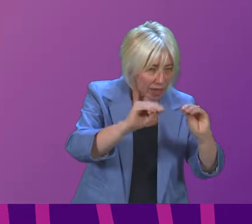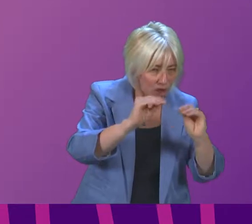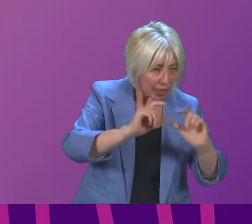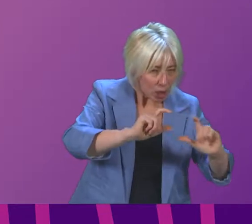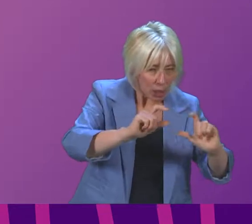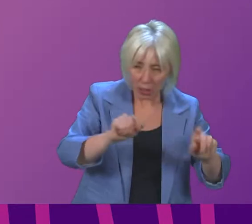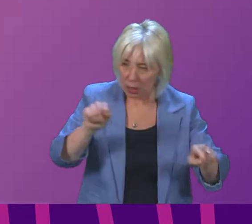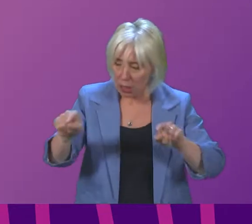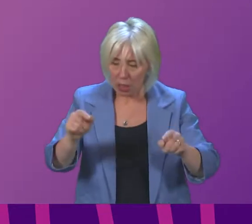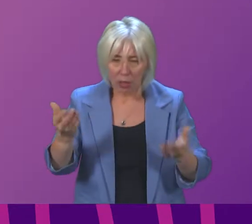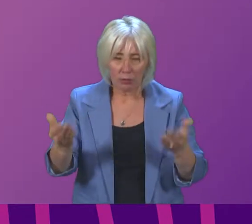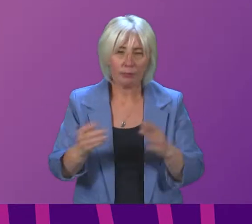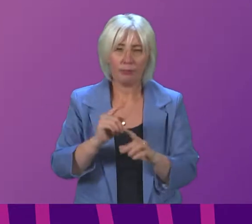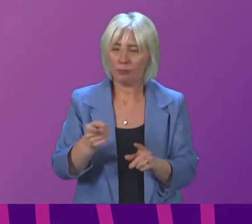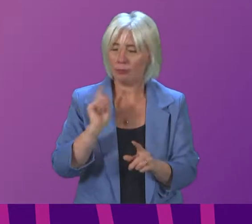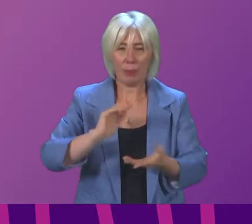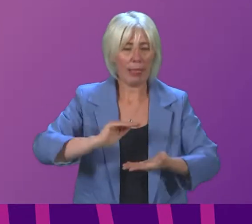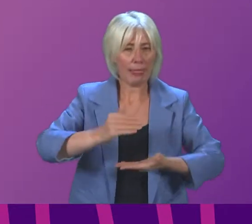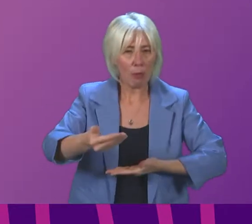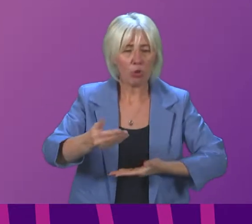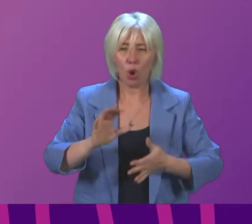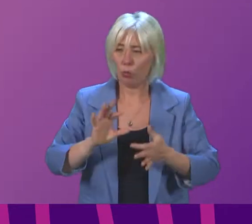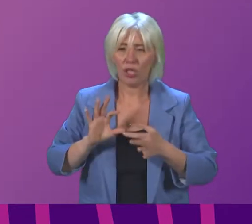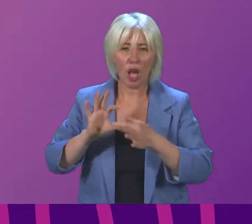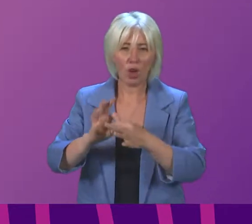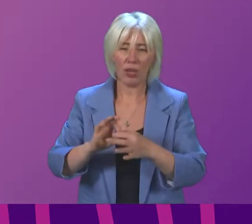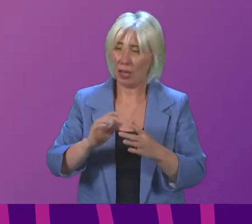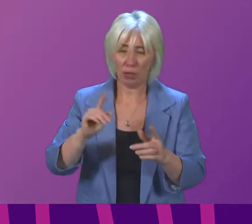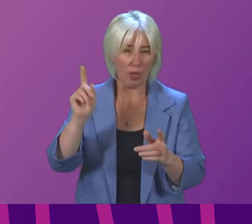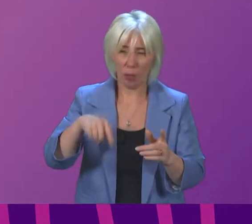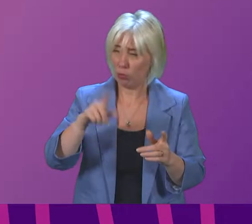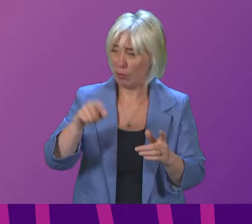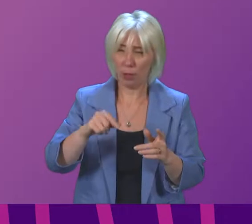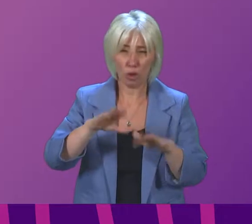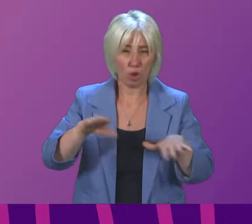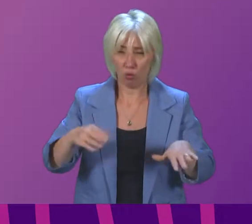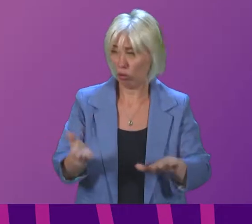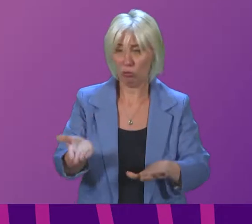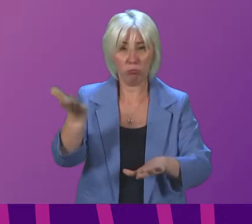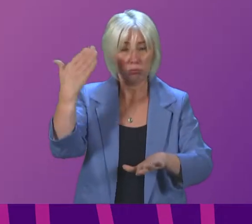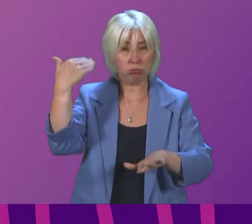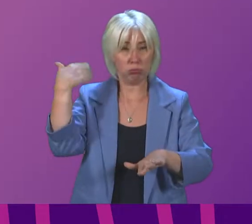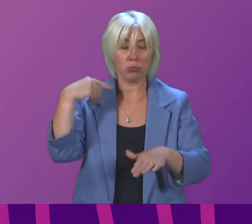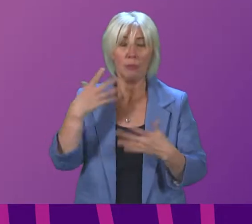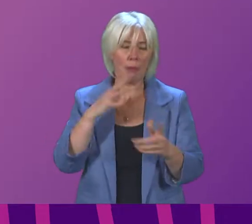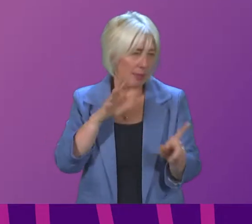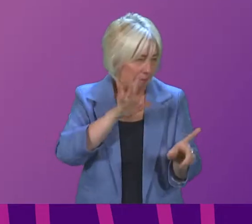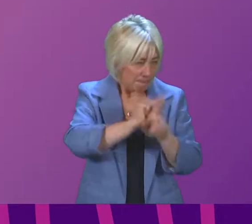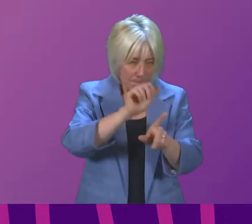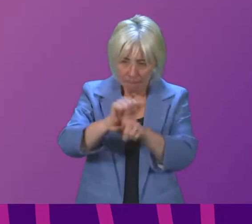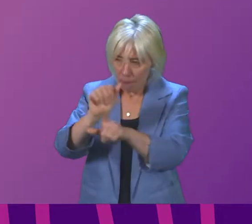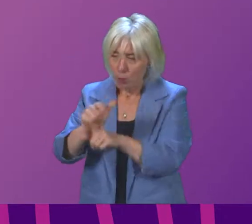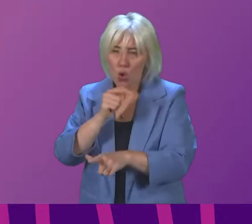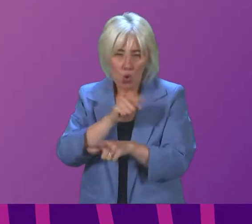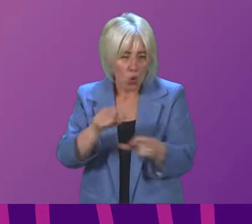we distributed laptops and connections to tens of thousands of children at an earlier stage in the pandemic having identified those most